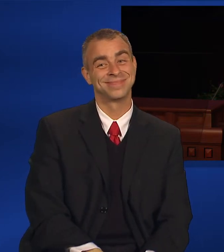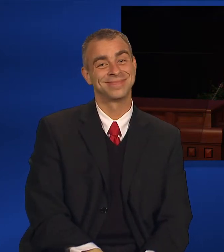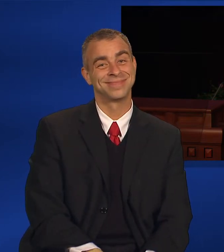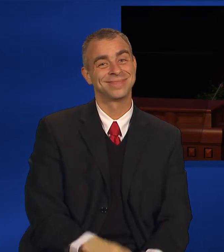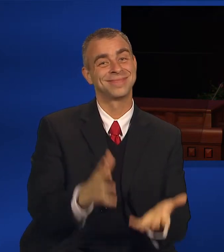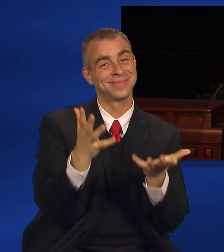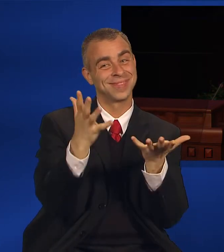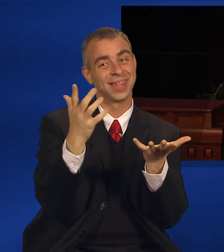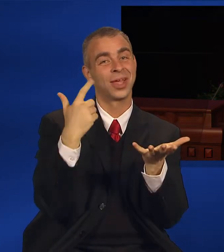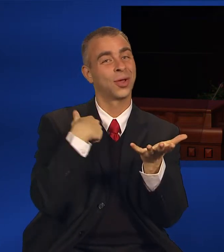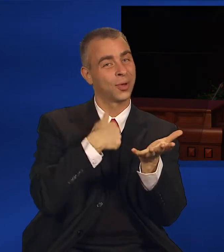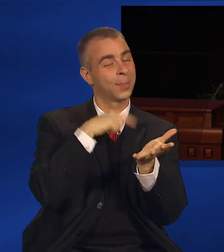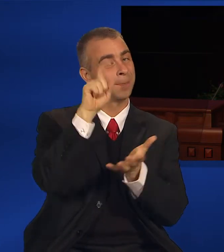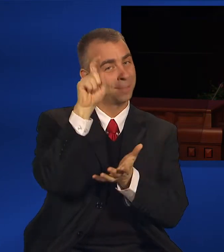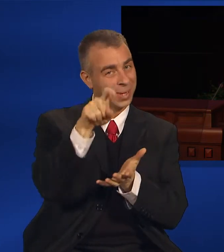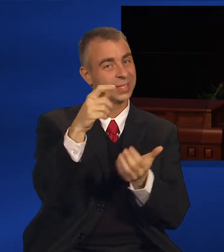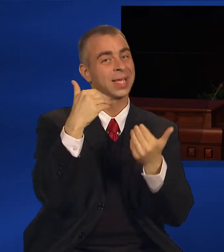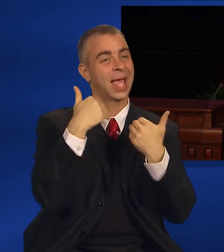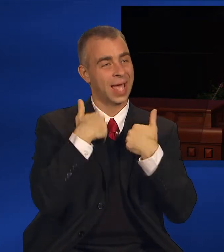without adult supervision.